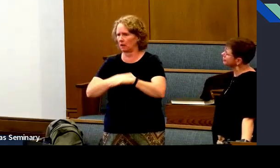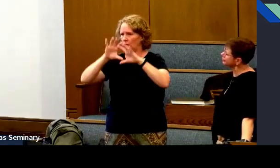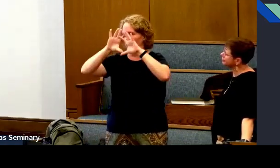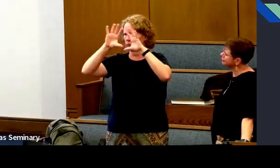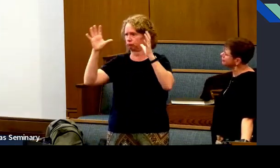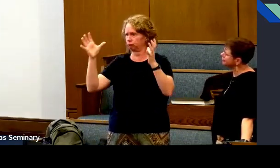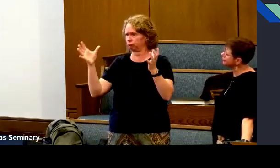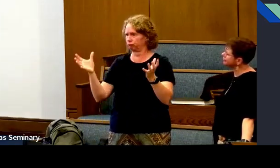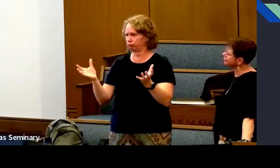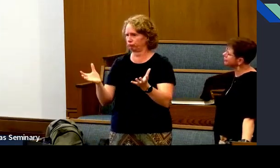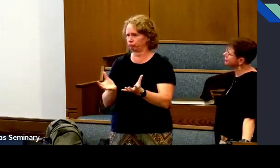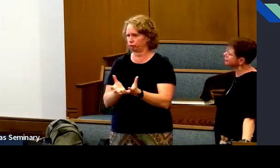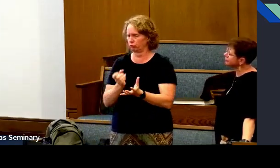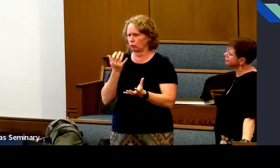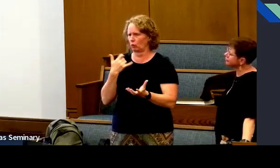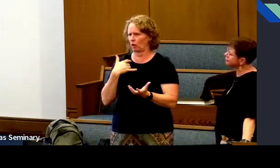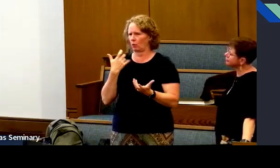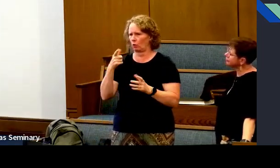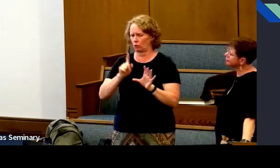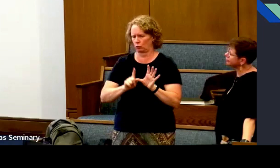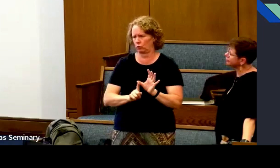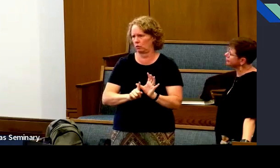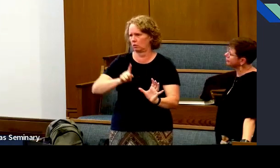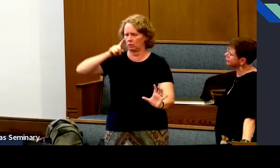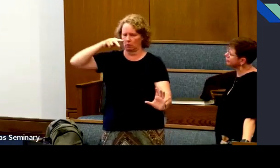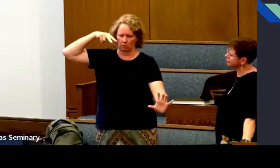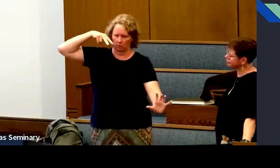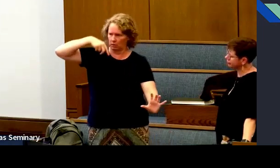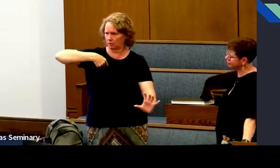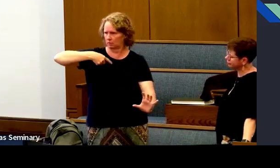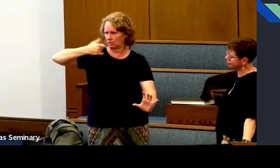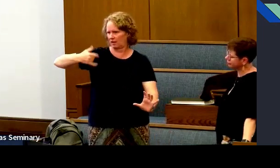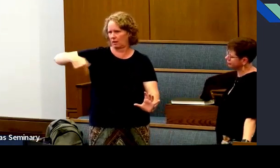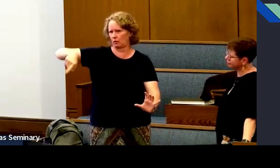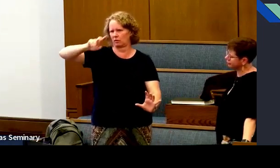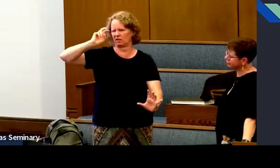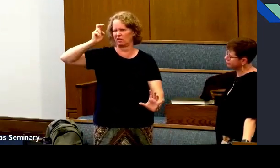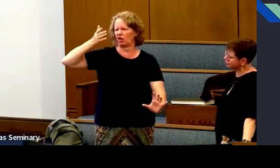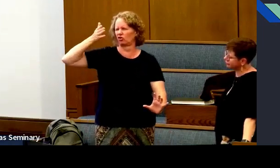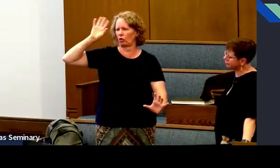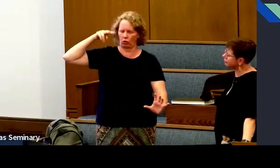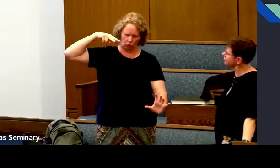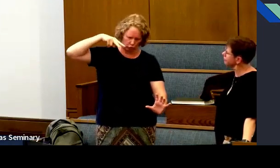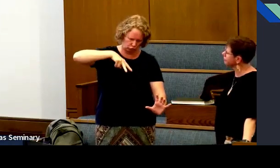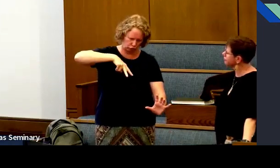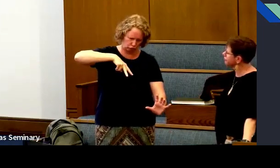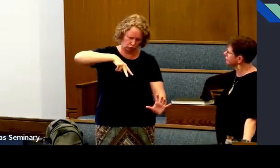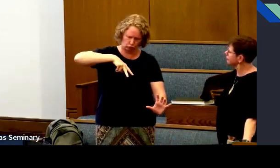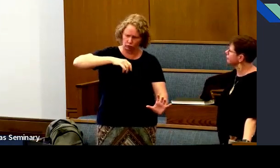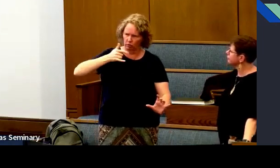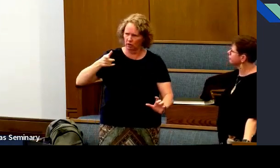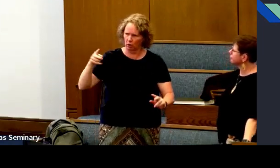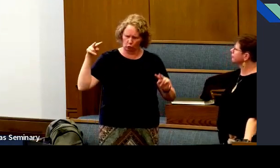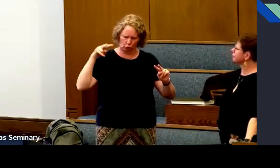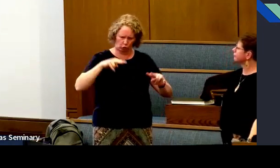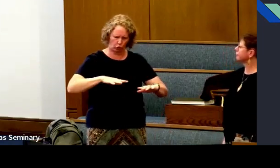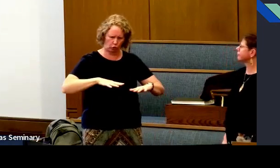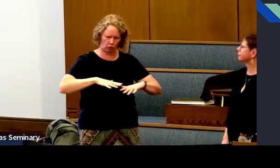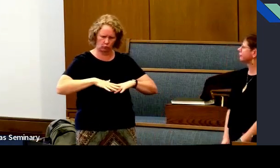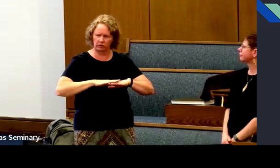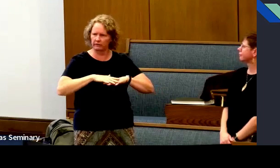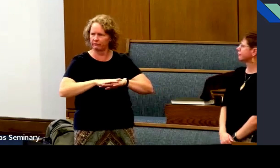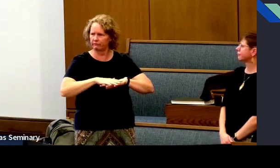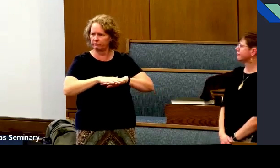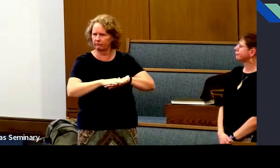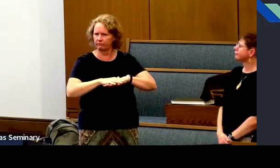We talked a lot about God's power, that large circle. That when we take a step back, as if we're